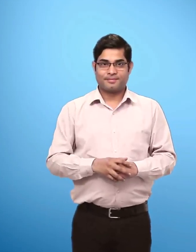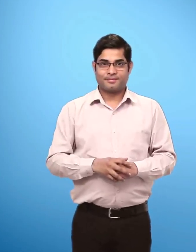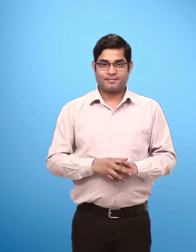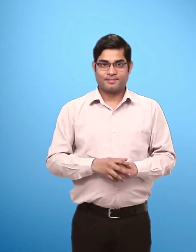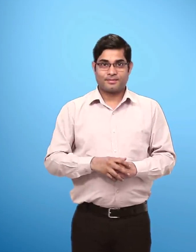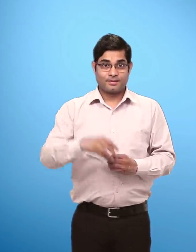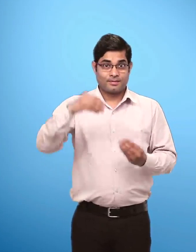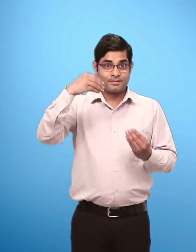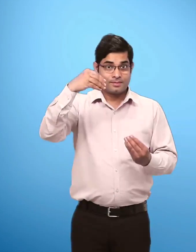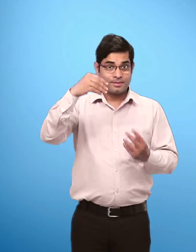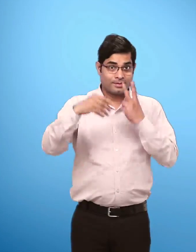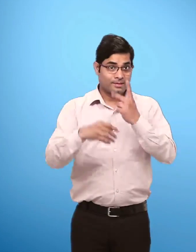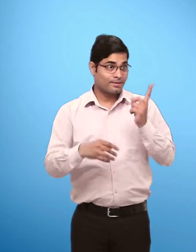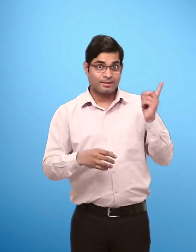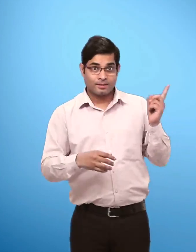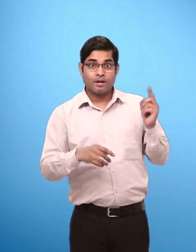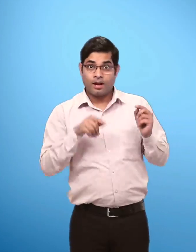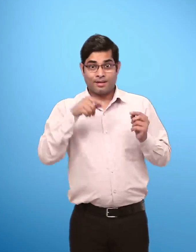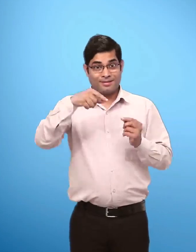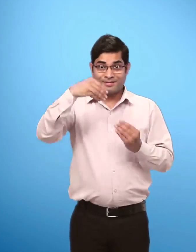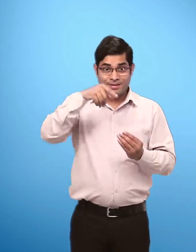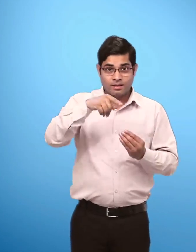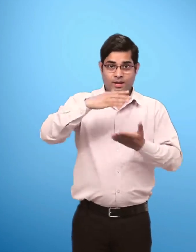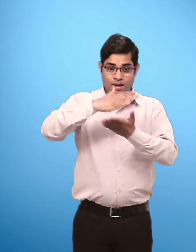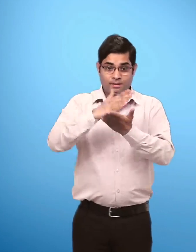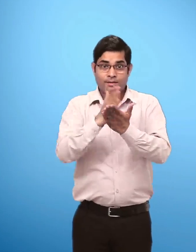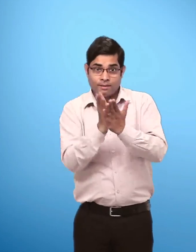This page is divided into 5 parts.